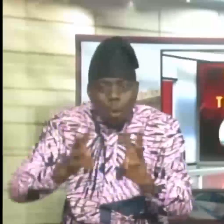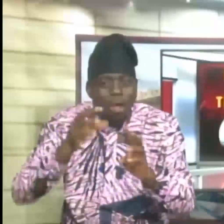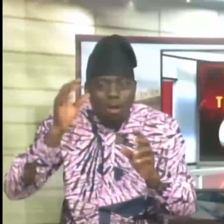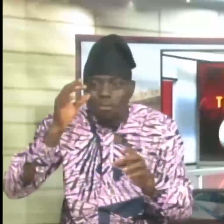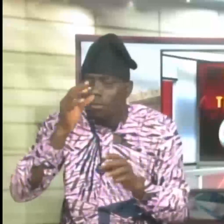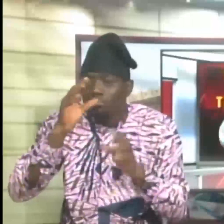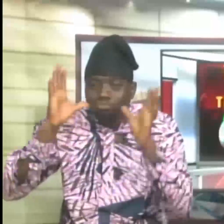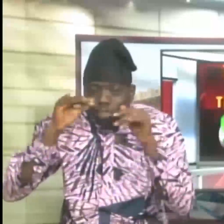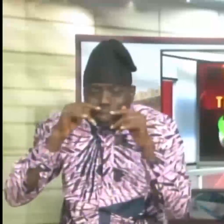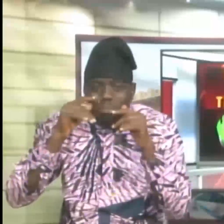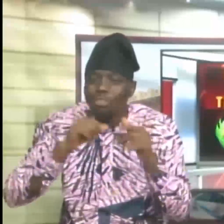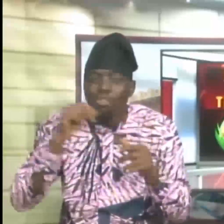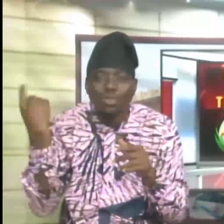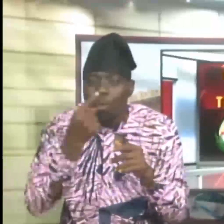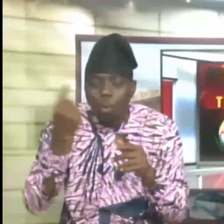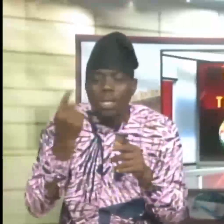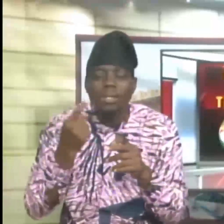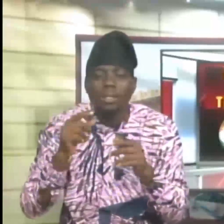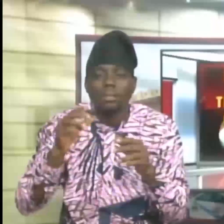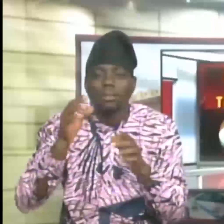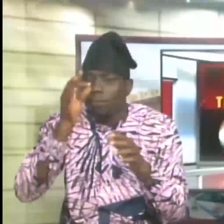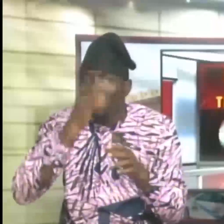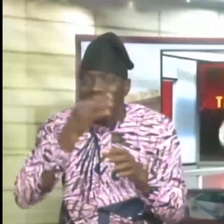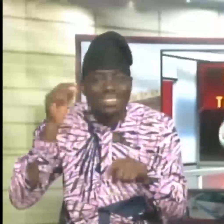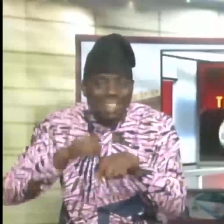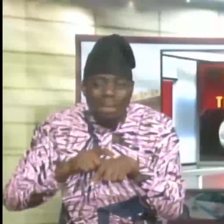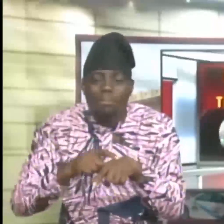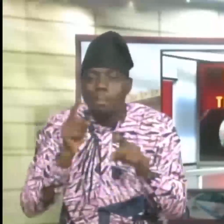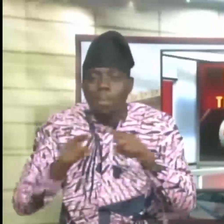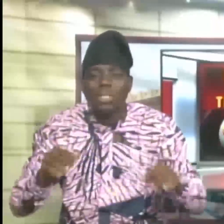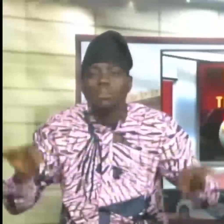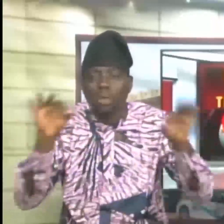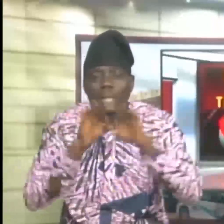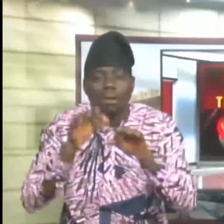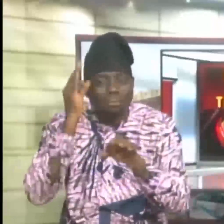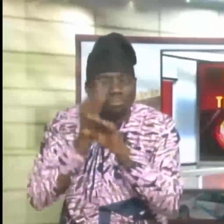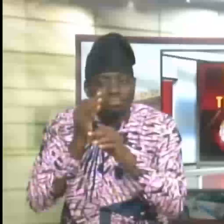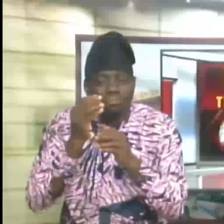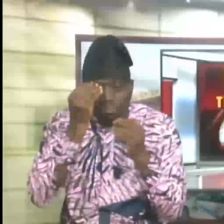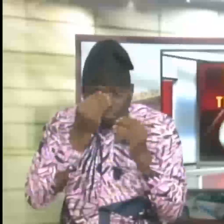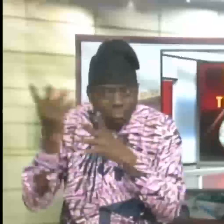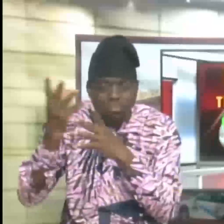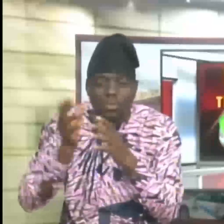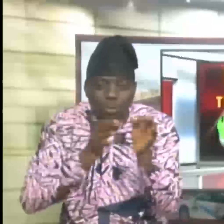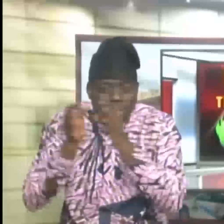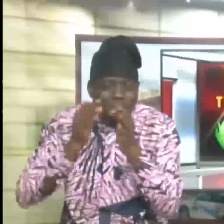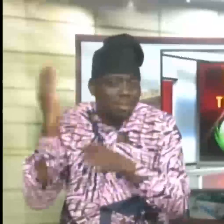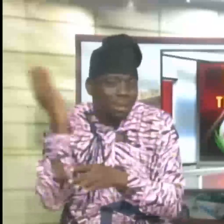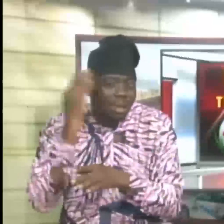season, but also throughout their lives. The importance of the fundamental obligations was emphasized as the first annual